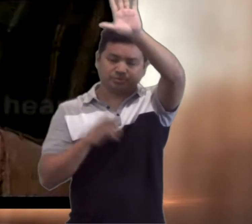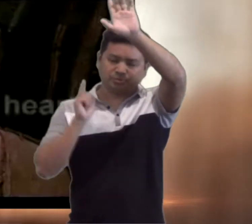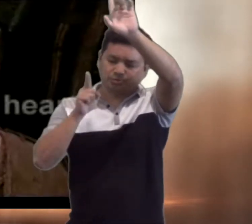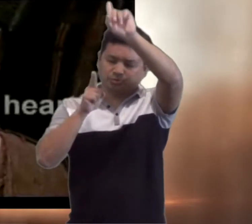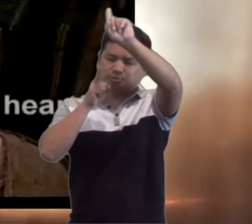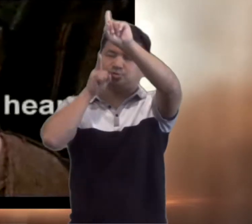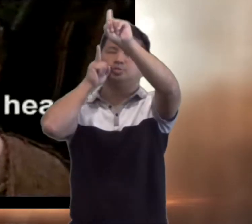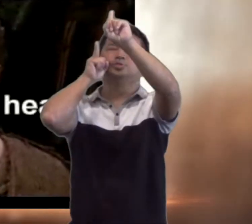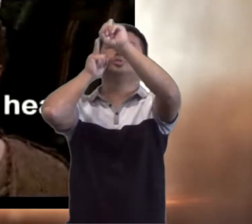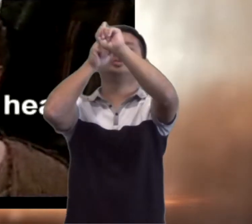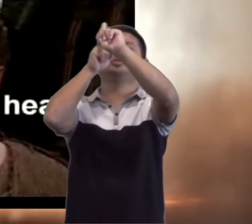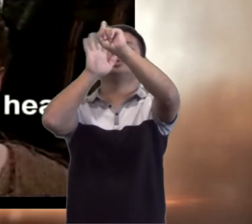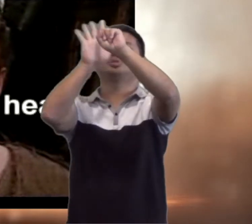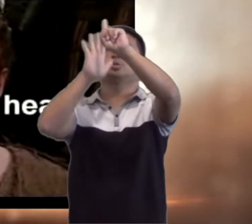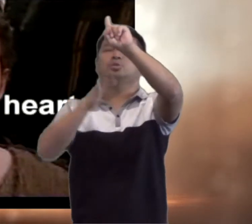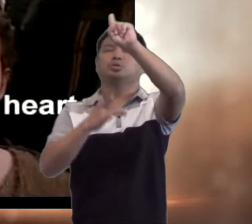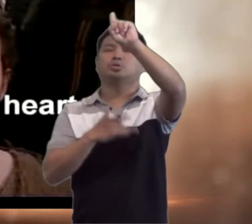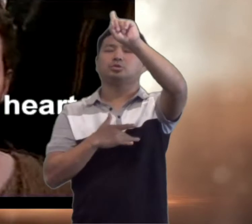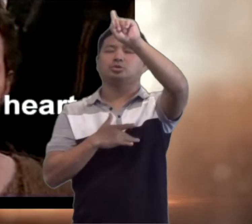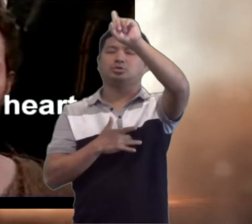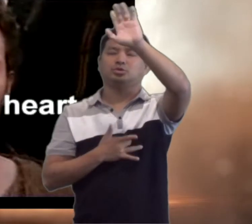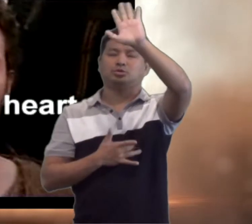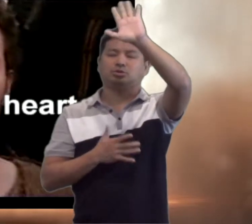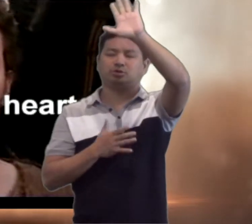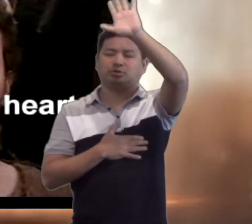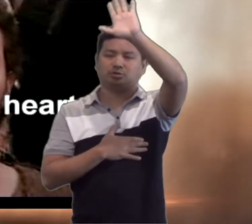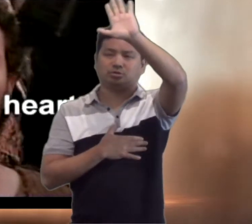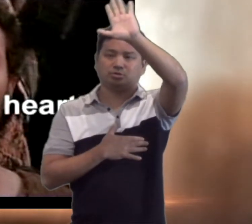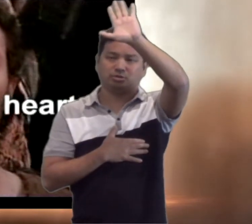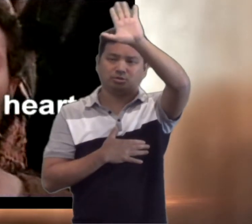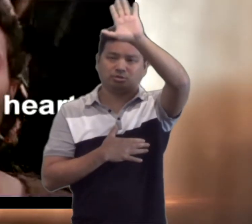To your heart.